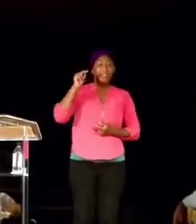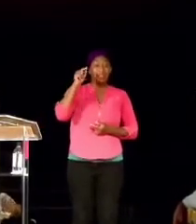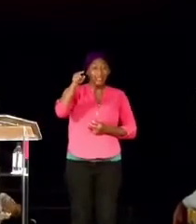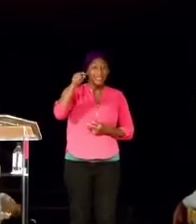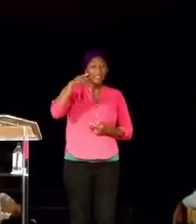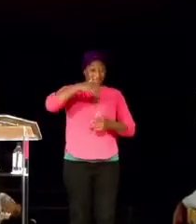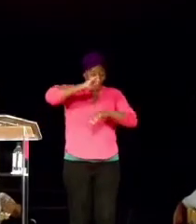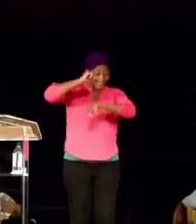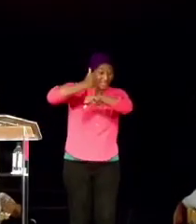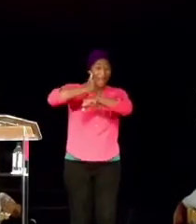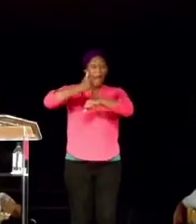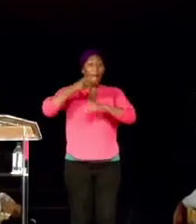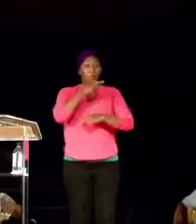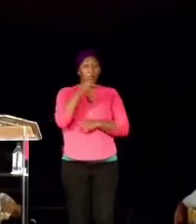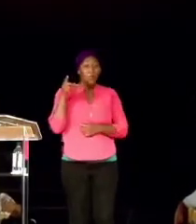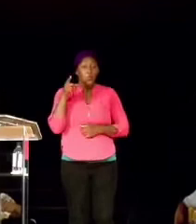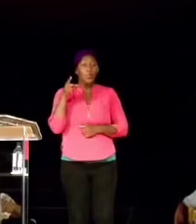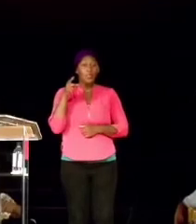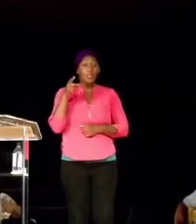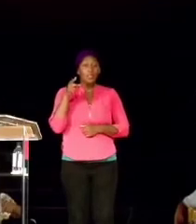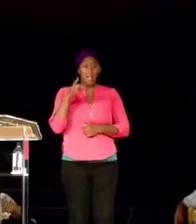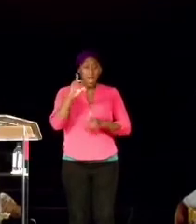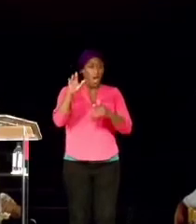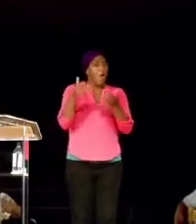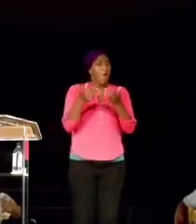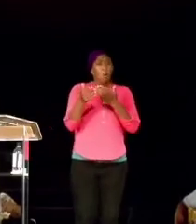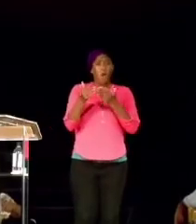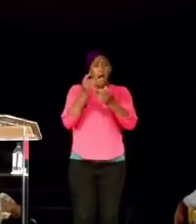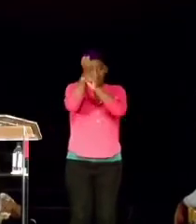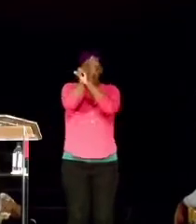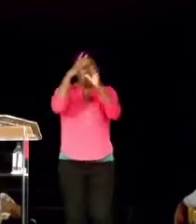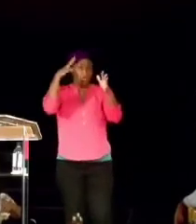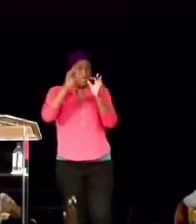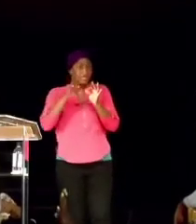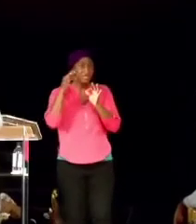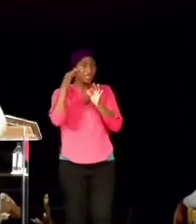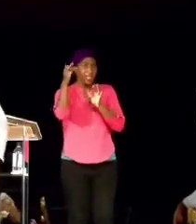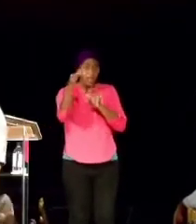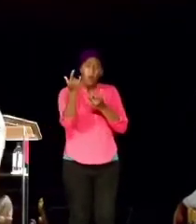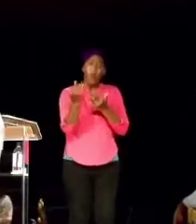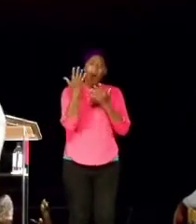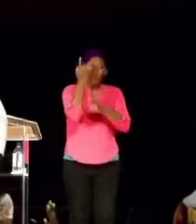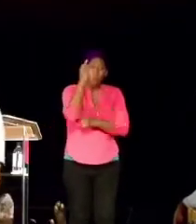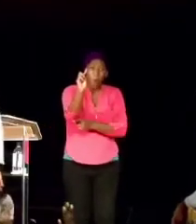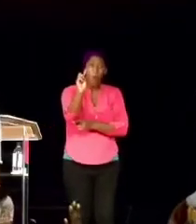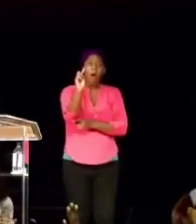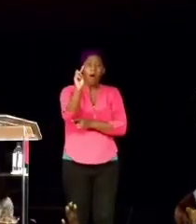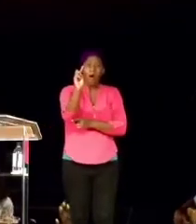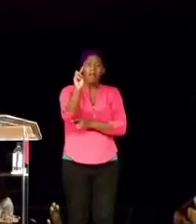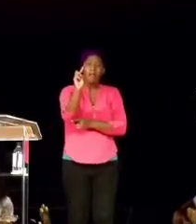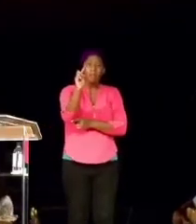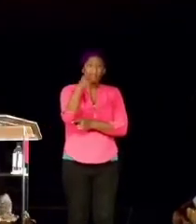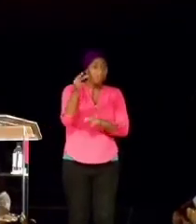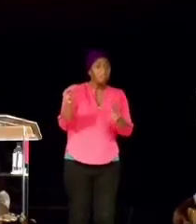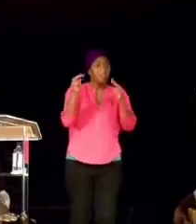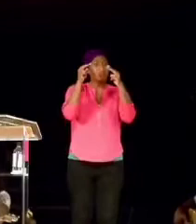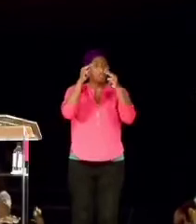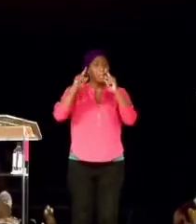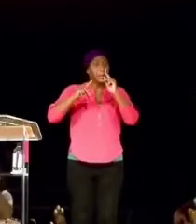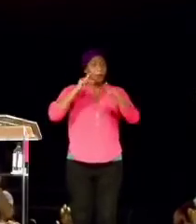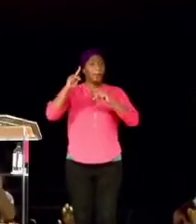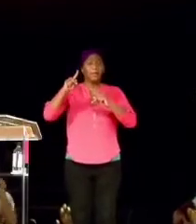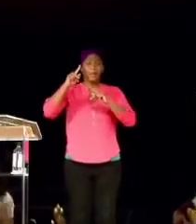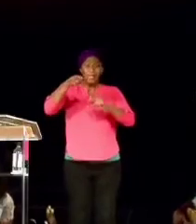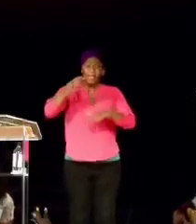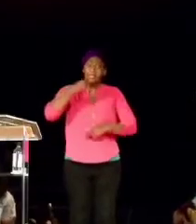you up, all the visitaries, wait on it. Look at your neighbor and tell your